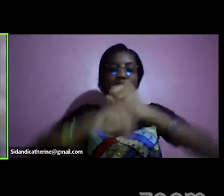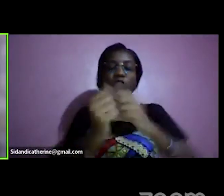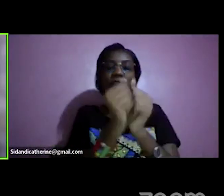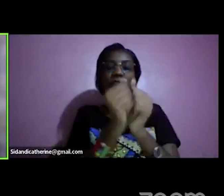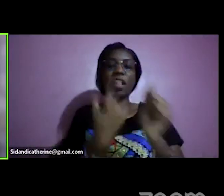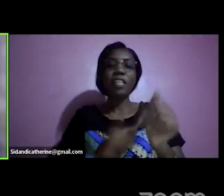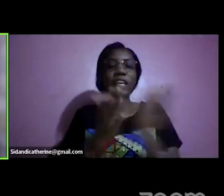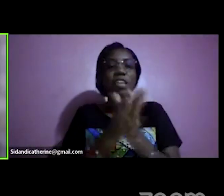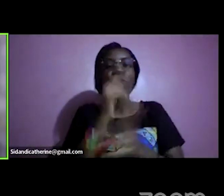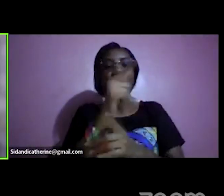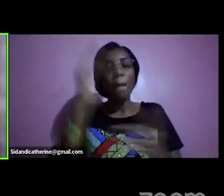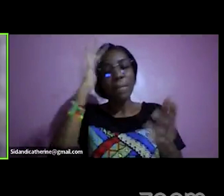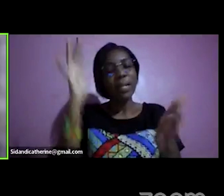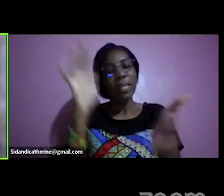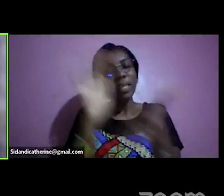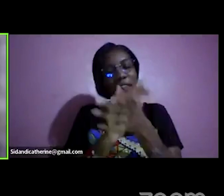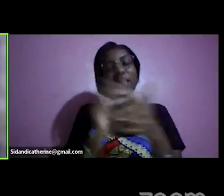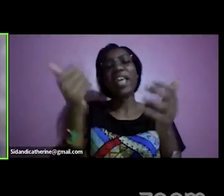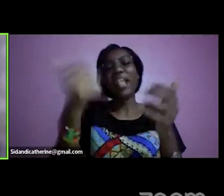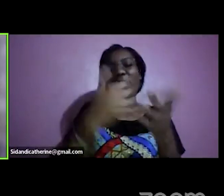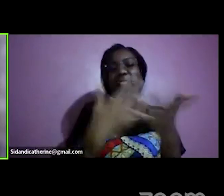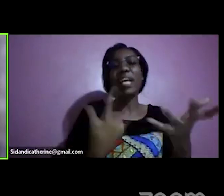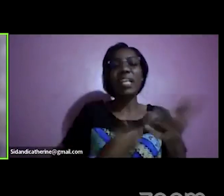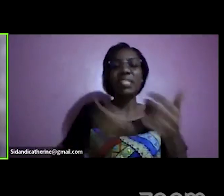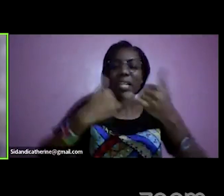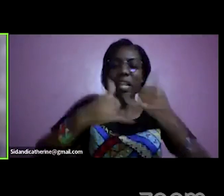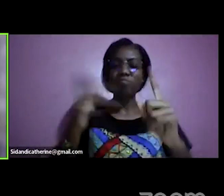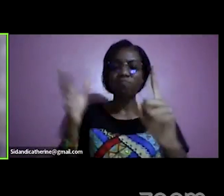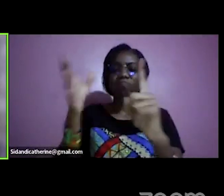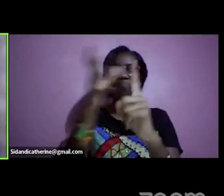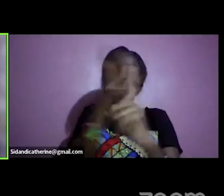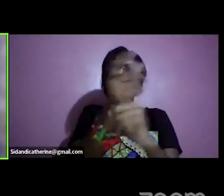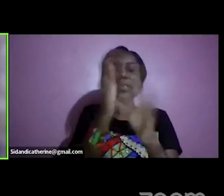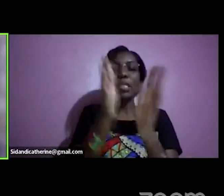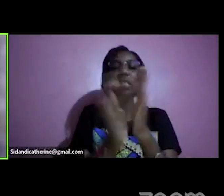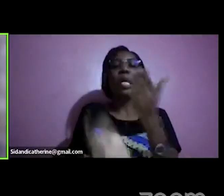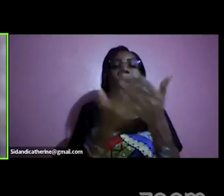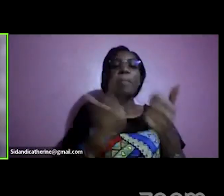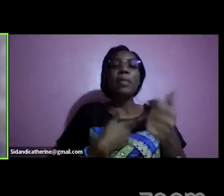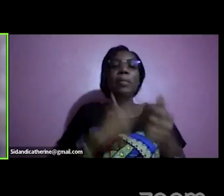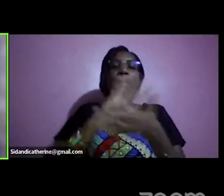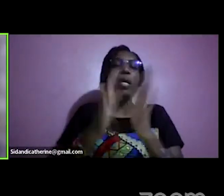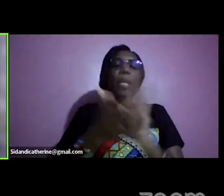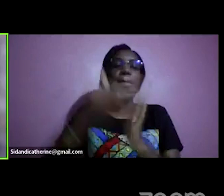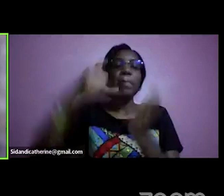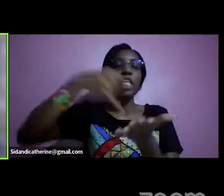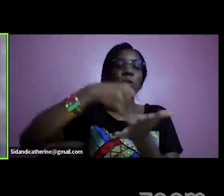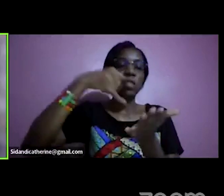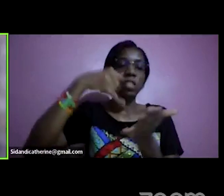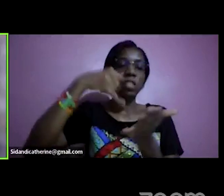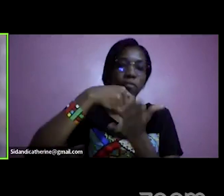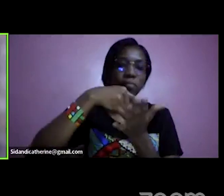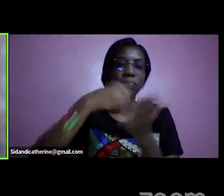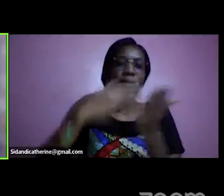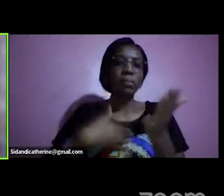uh in whatever it is that you're trying to to achieve and that you also help us be inclusive uh i remember